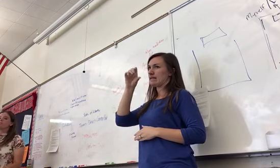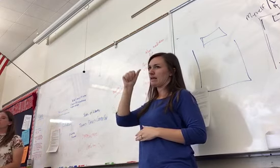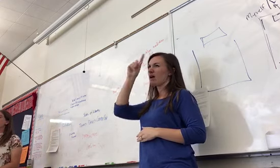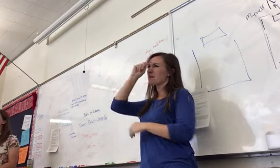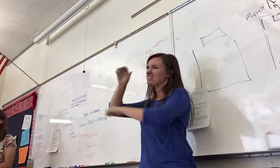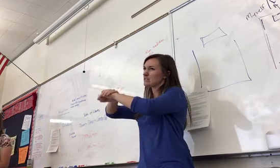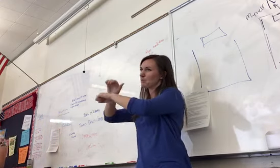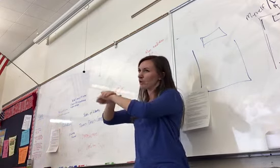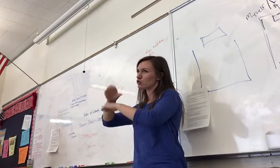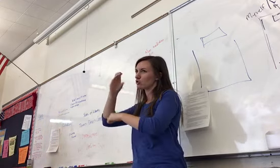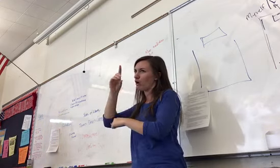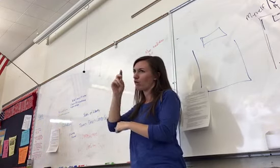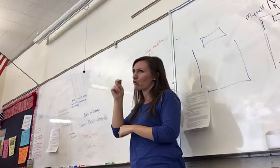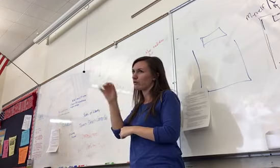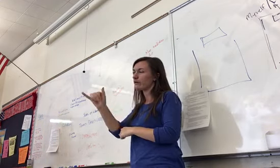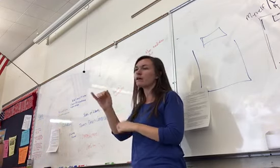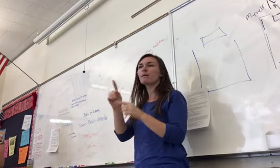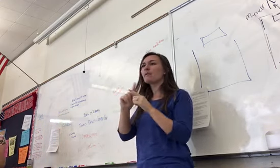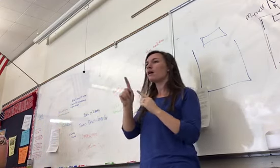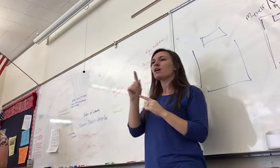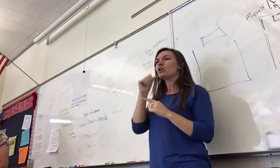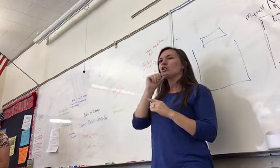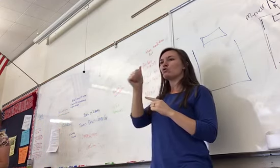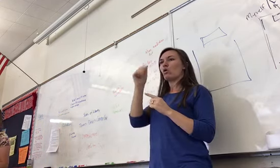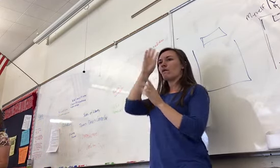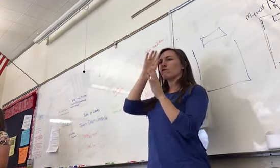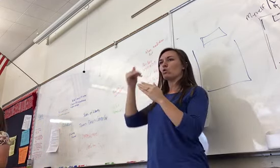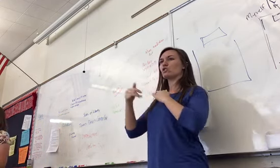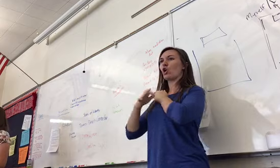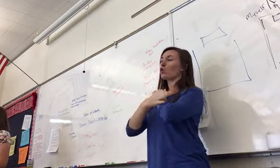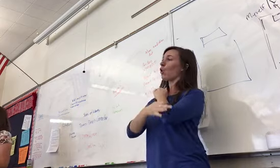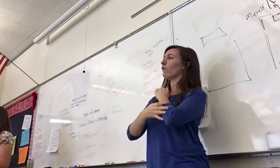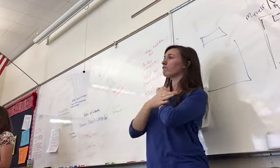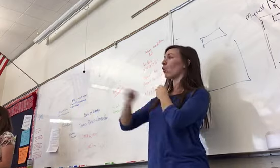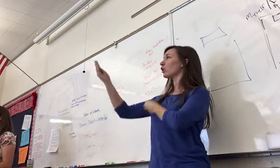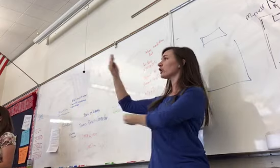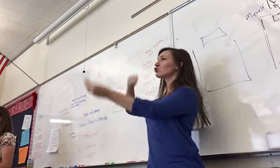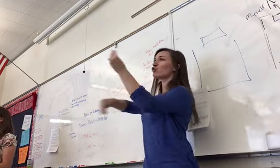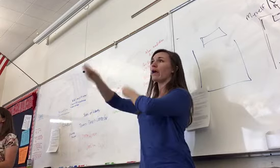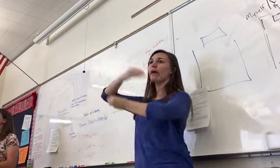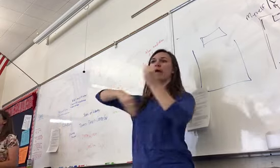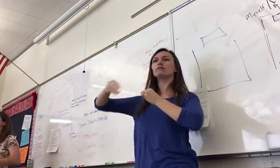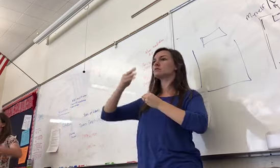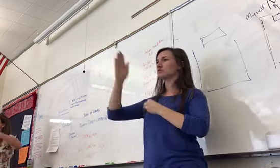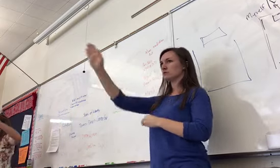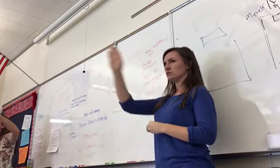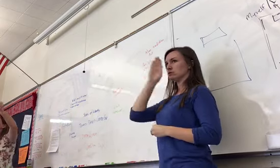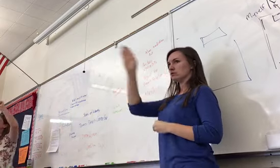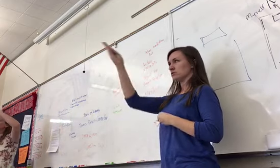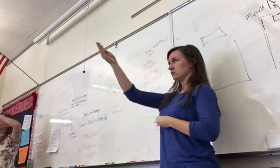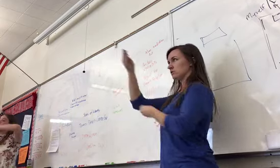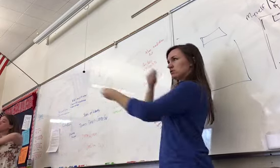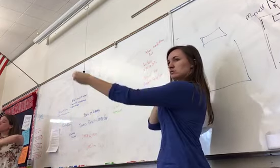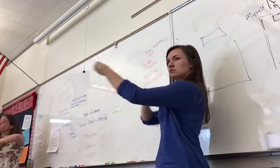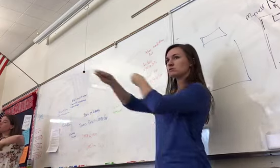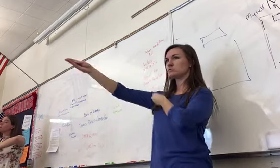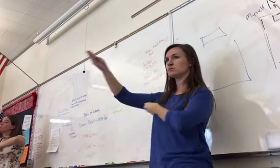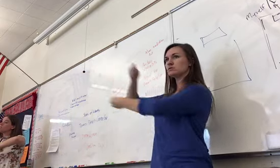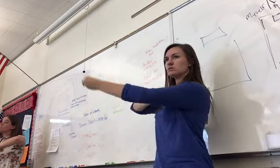would not do capitalism with just foreign trade with France and China. It's very specific. It causes less wealth in the colonies,